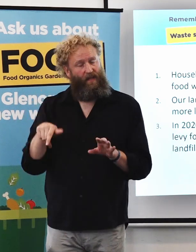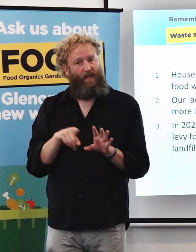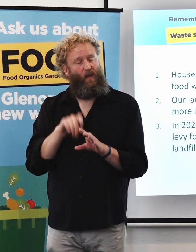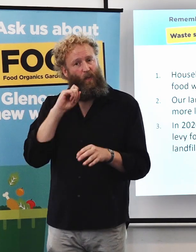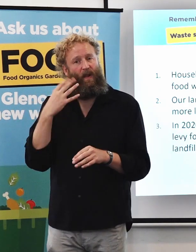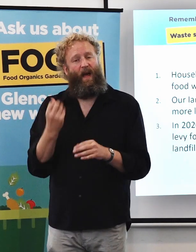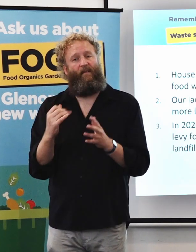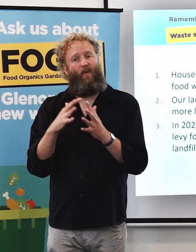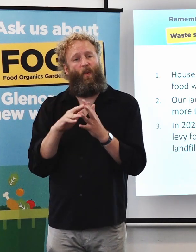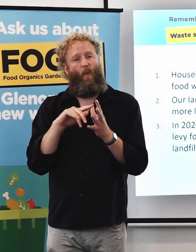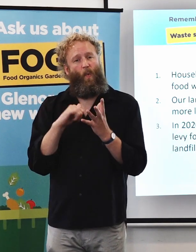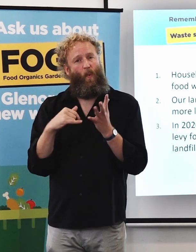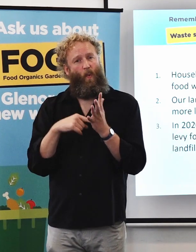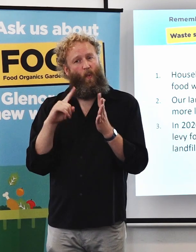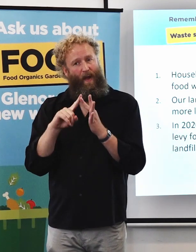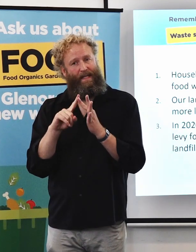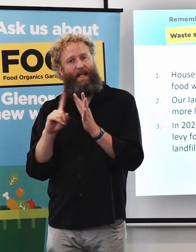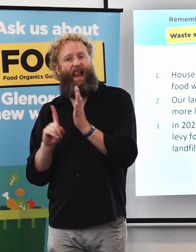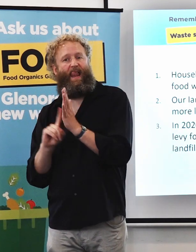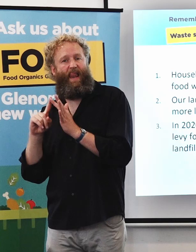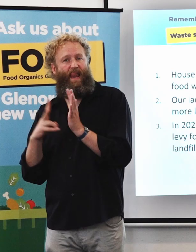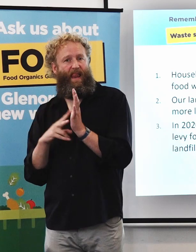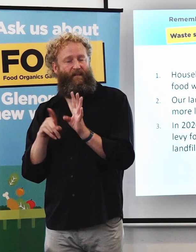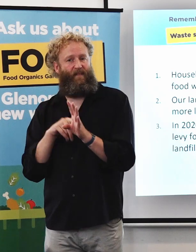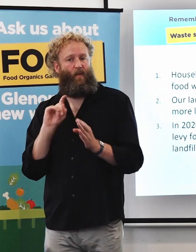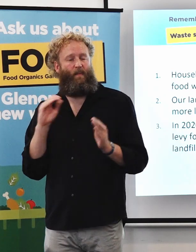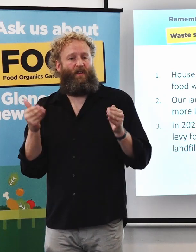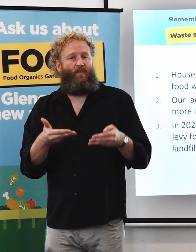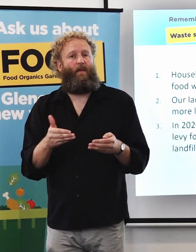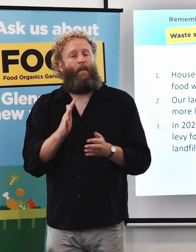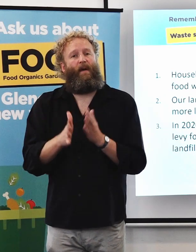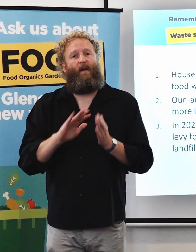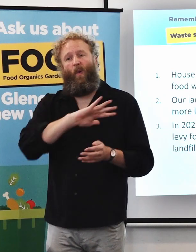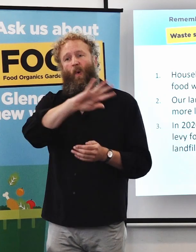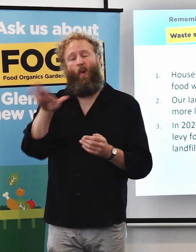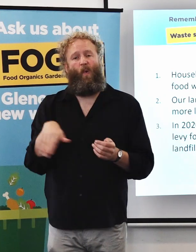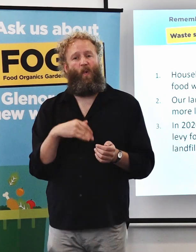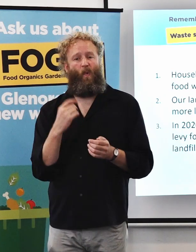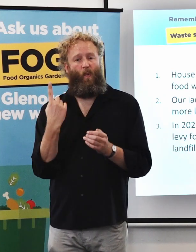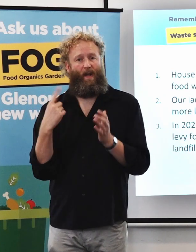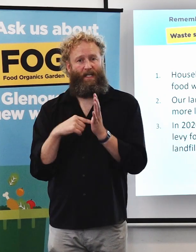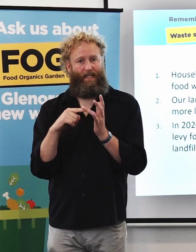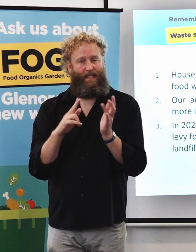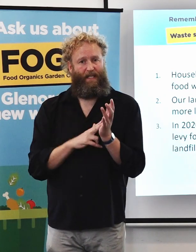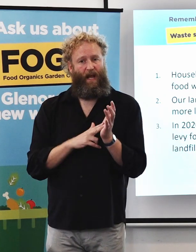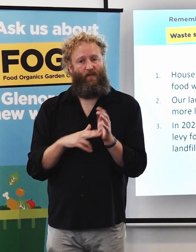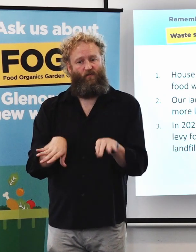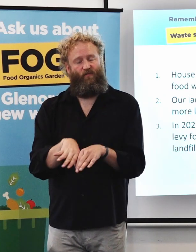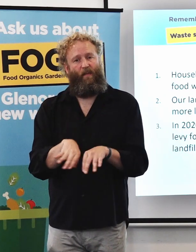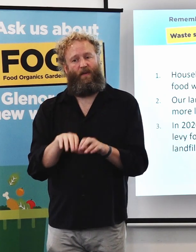government are introducing. So every tonne of garbage that is going to our landfill will cost us a lot more. So